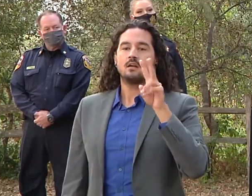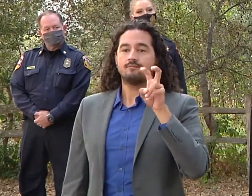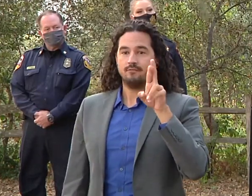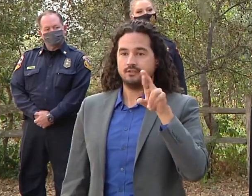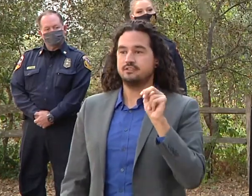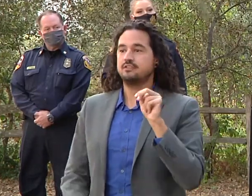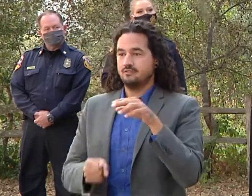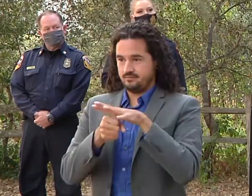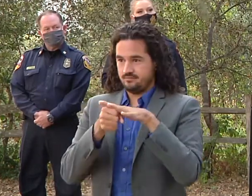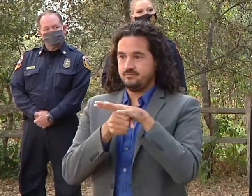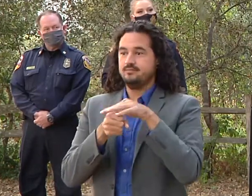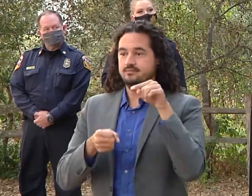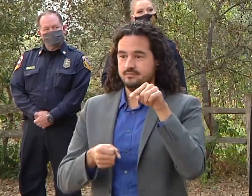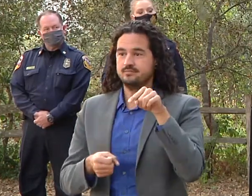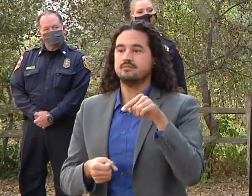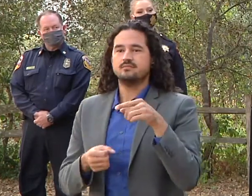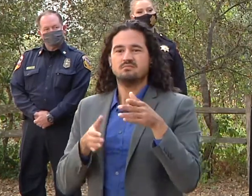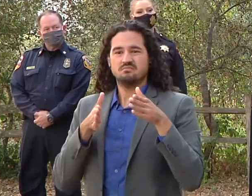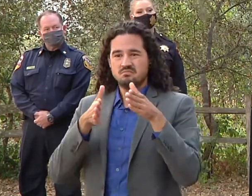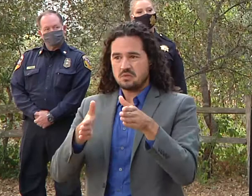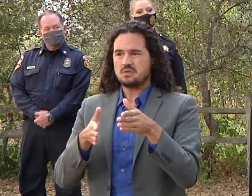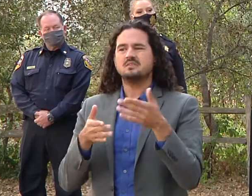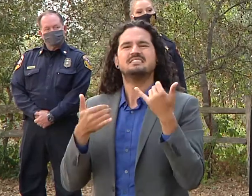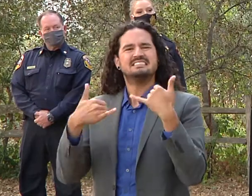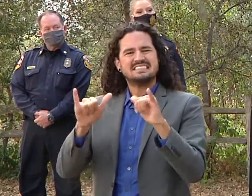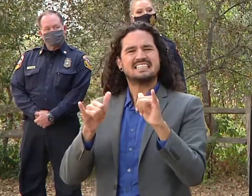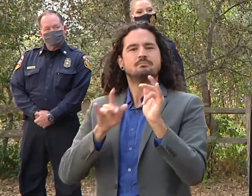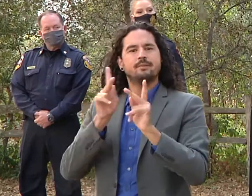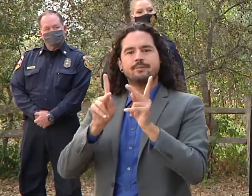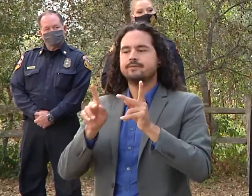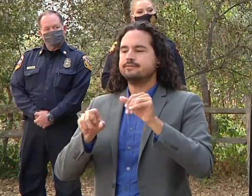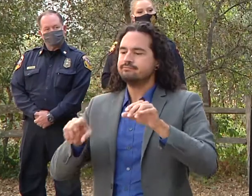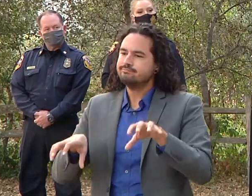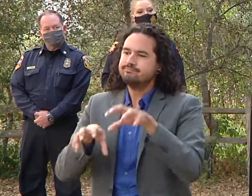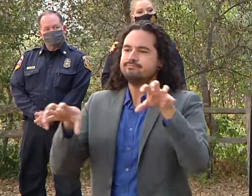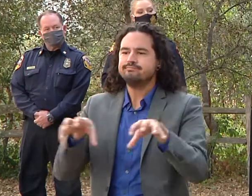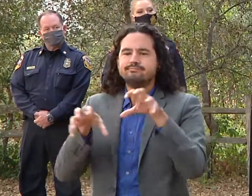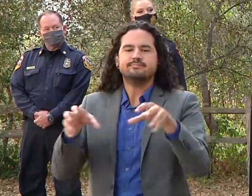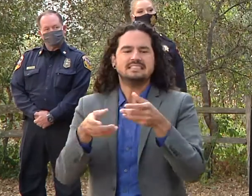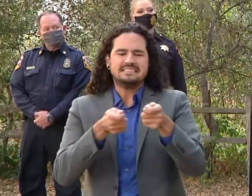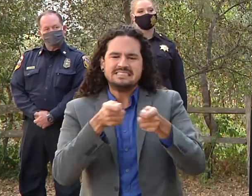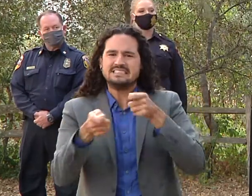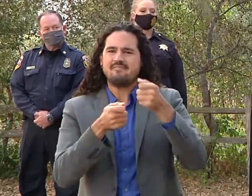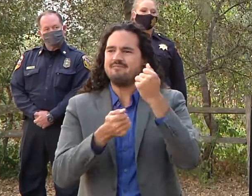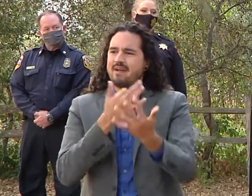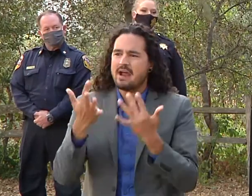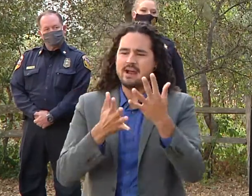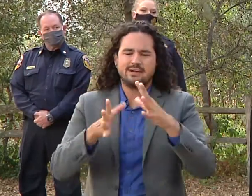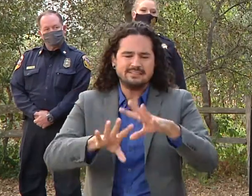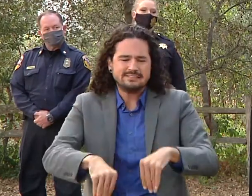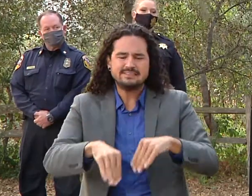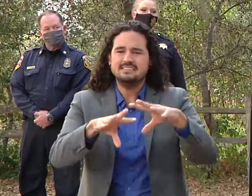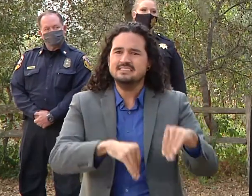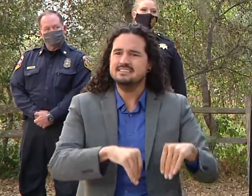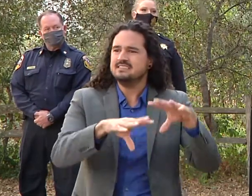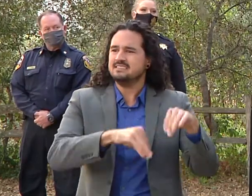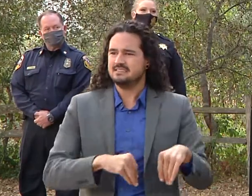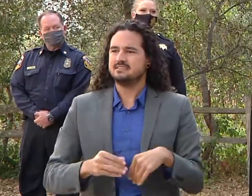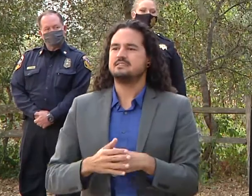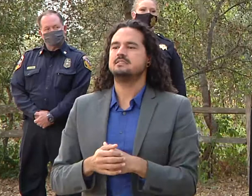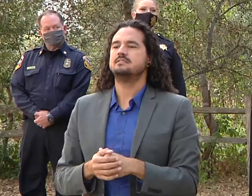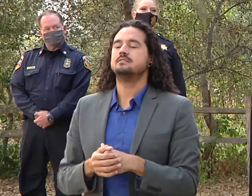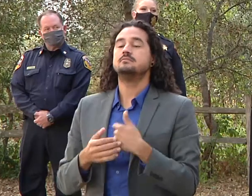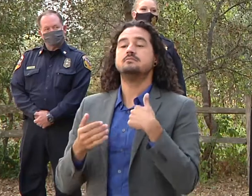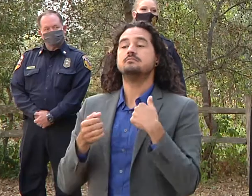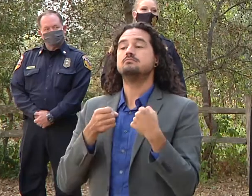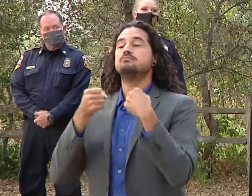fire crews in that area uh still working to make sure that the fire is completely contained and put out um and then we drove swanton and last chance and then